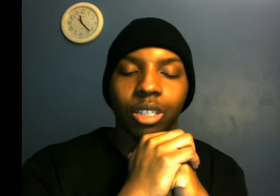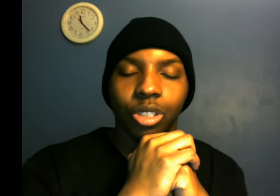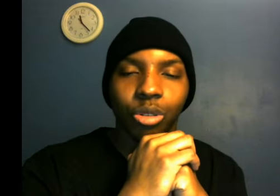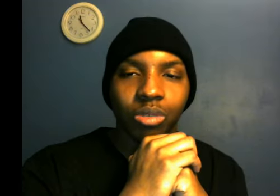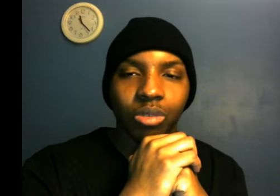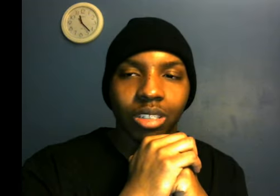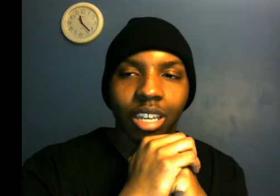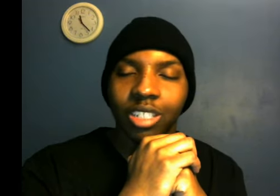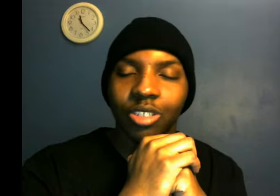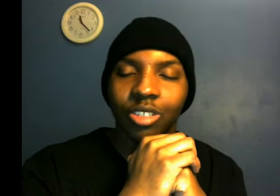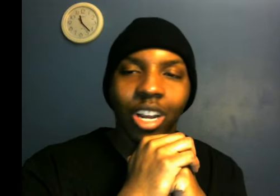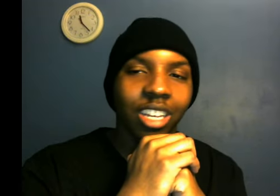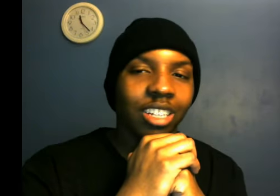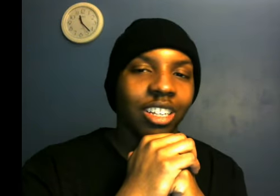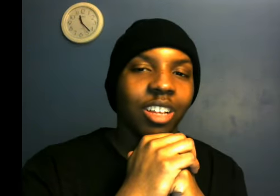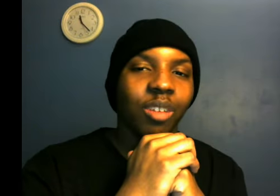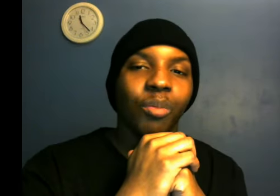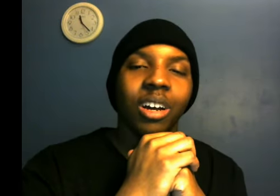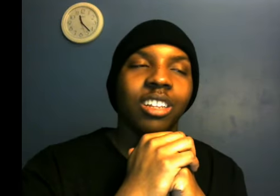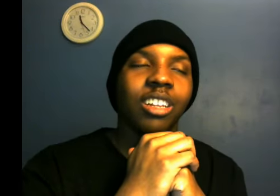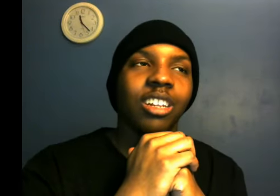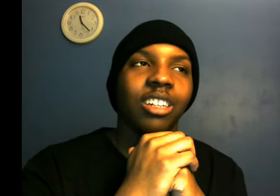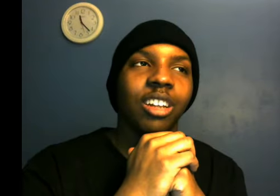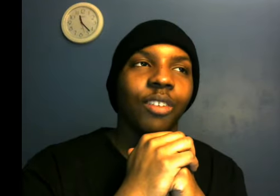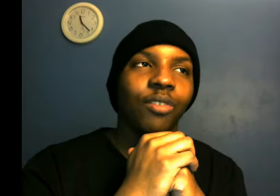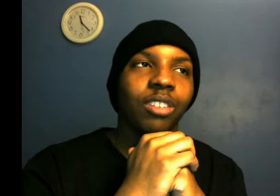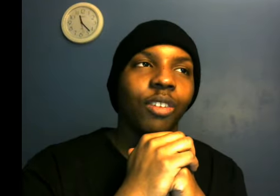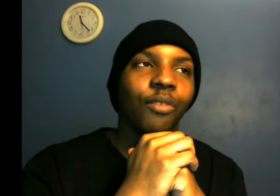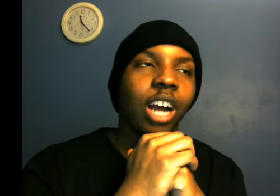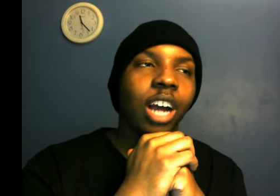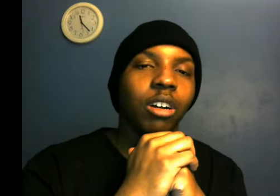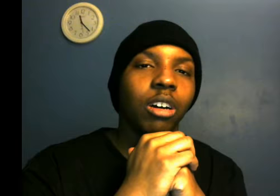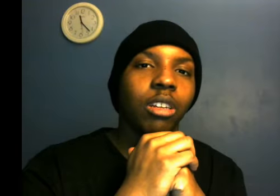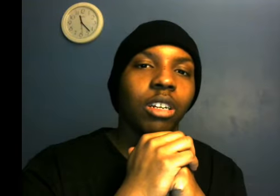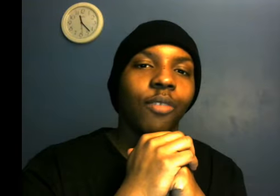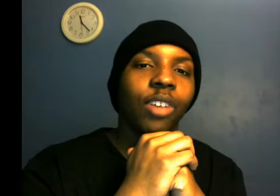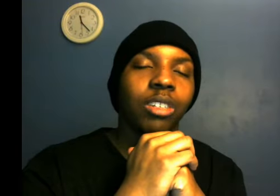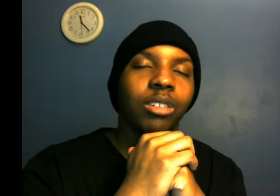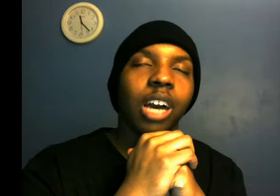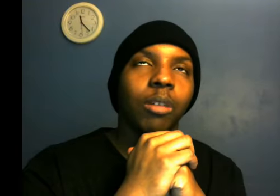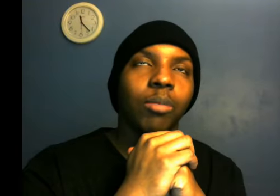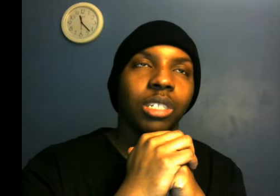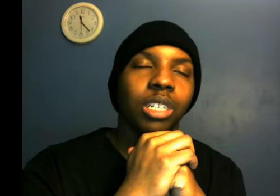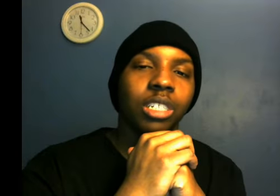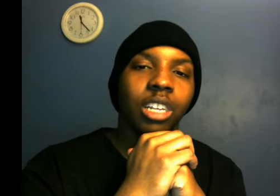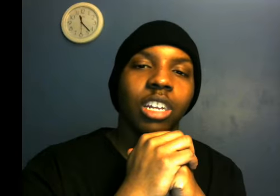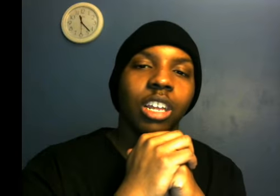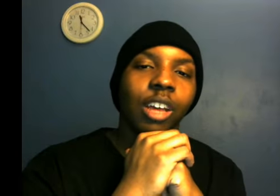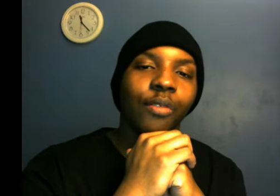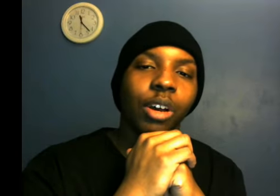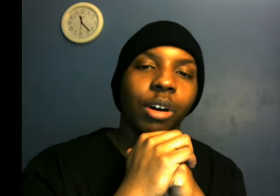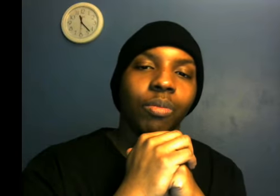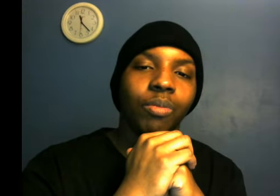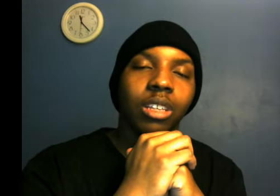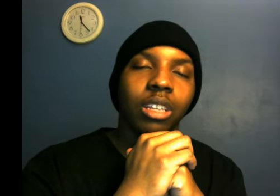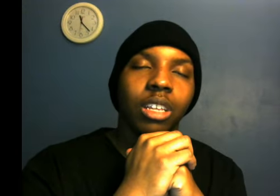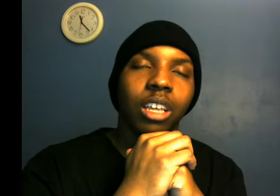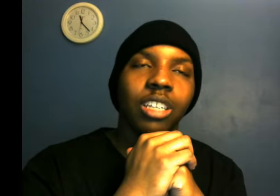And sue, he's great. But the value of the defensive tackle position in the NFL is